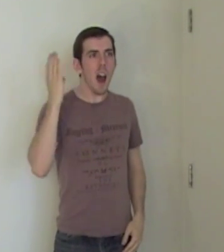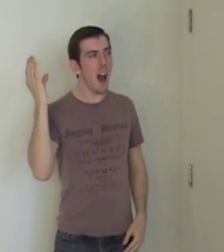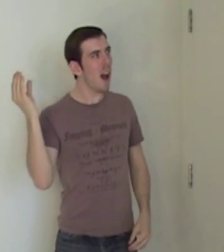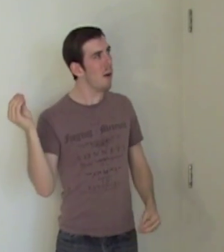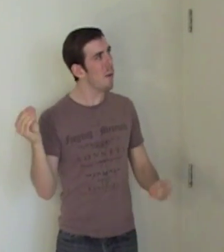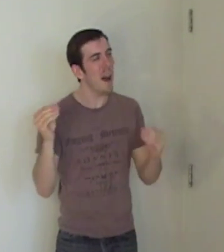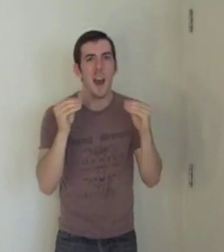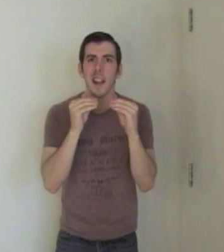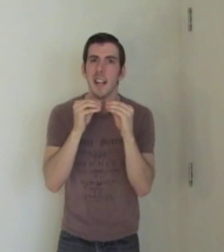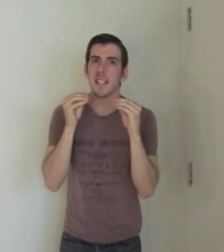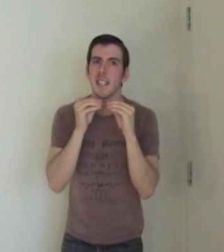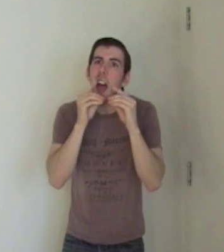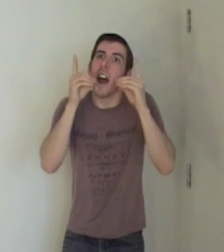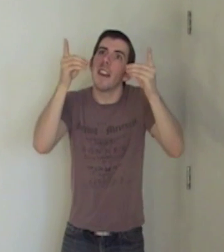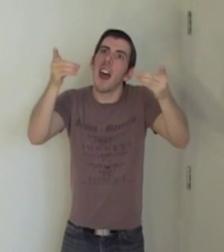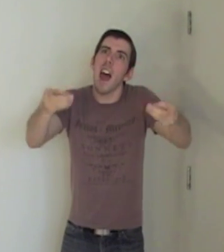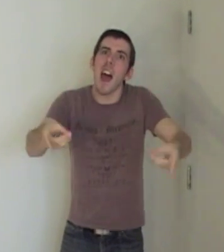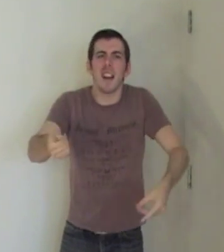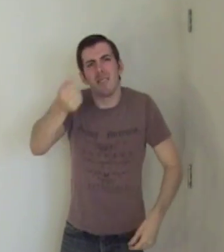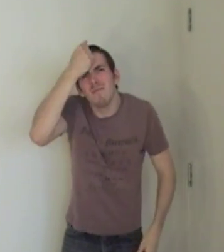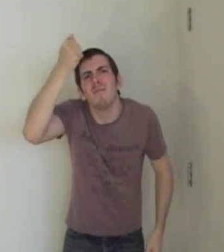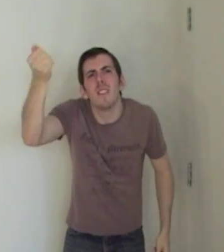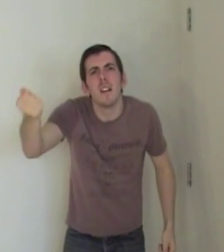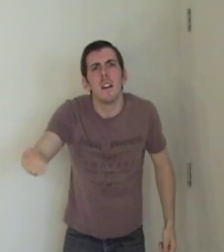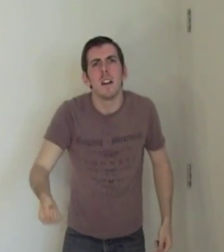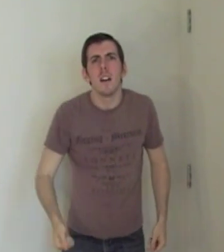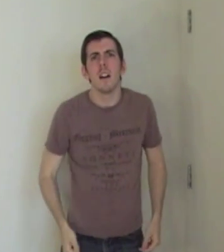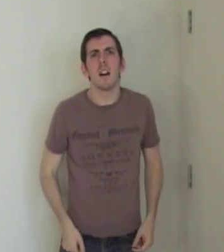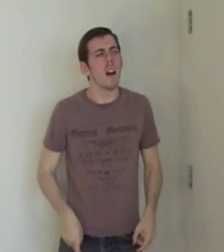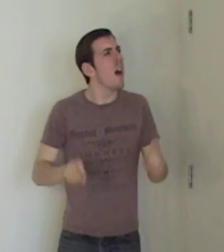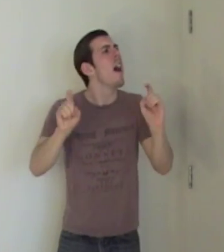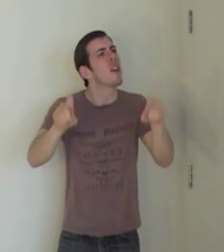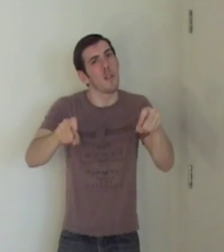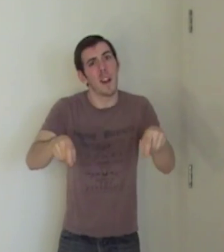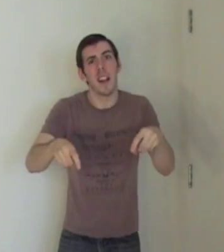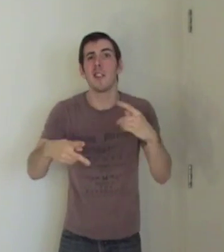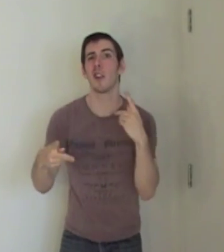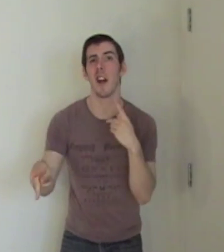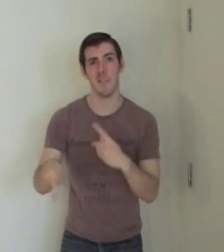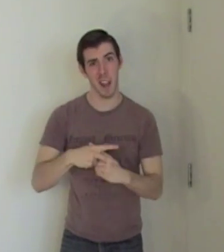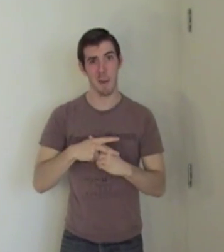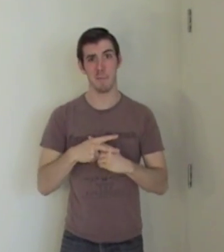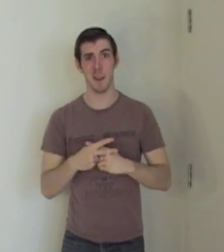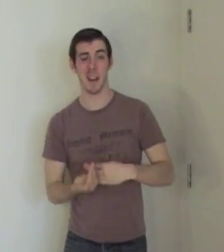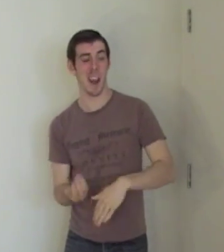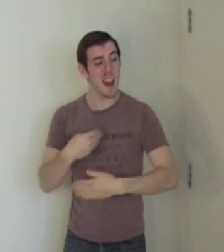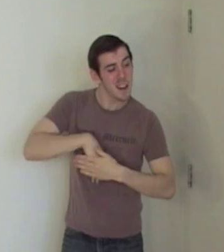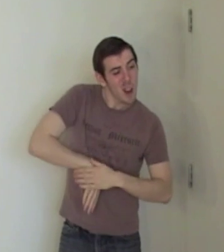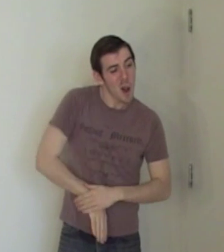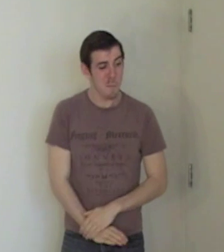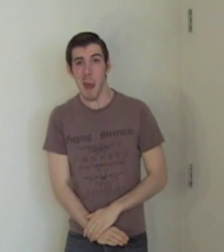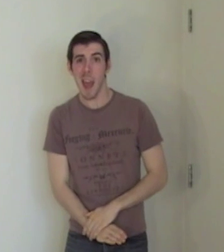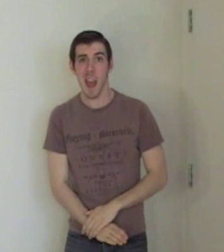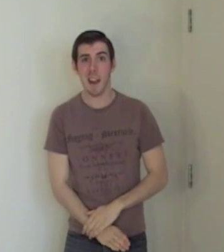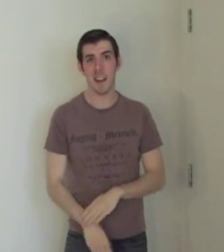kiss and tell Oh, you really should've kept it in your pants